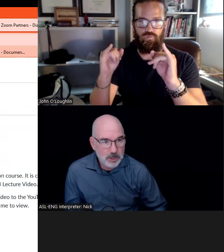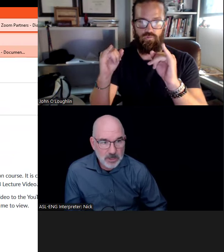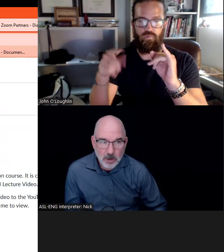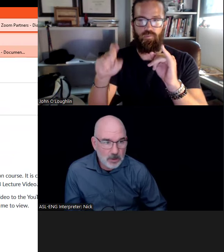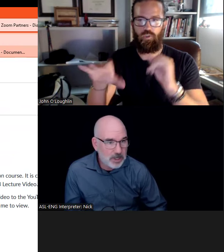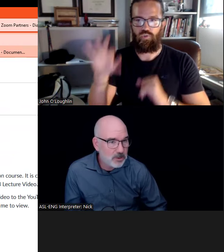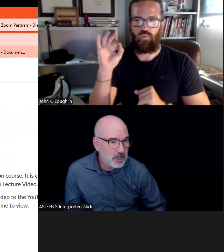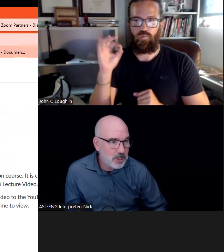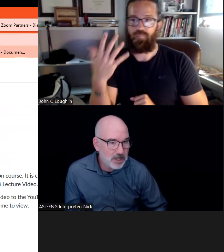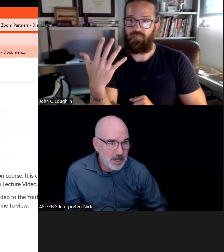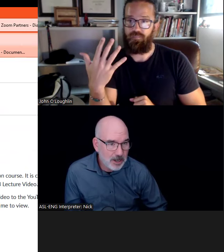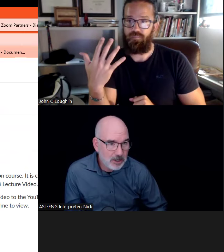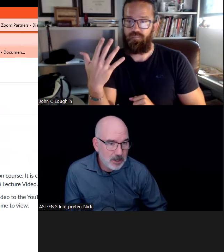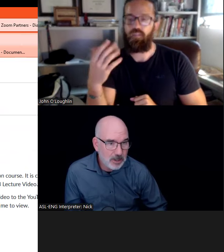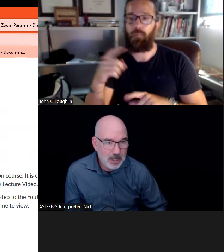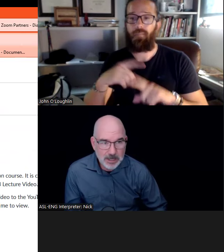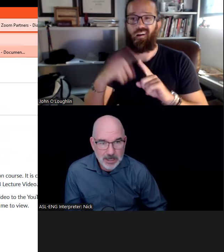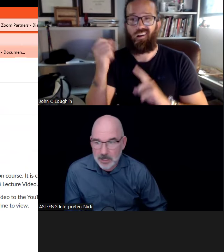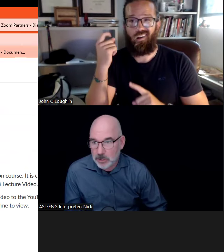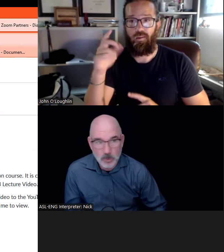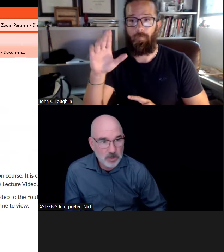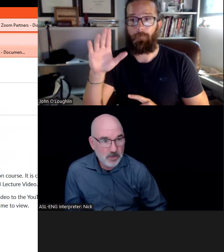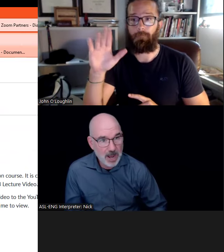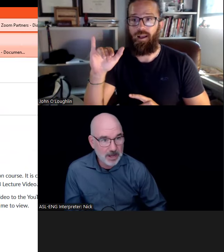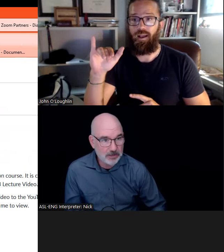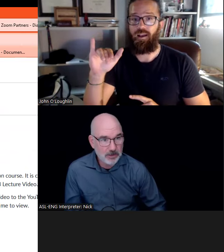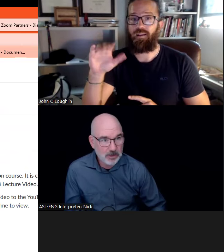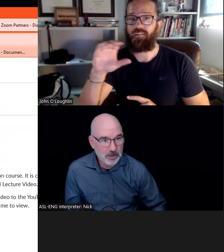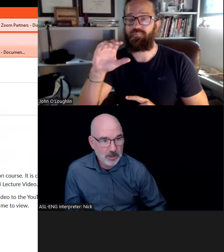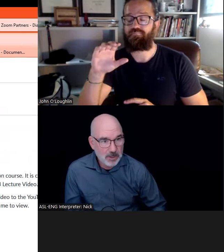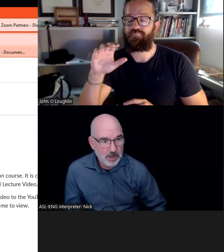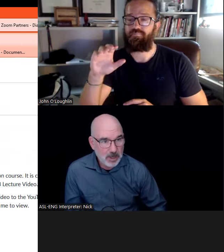Just follow the instructions there. And in this case, choose five.